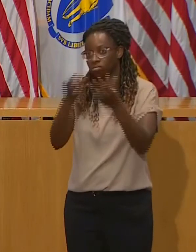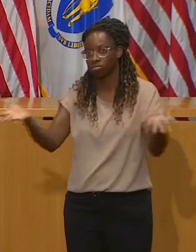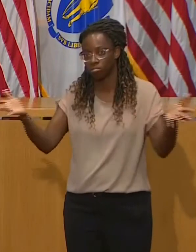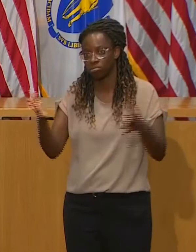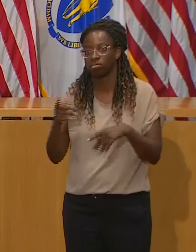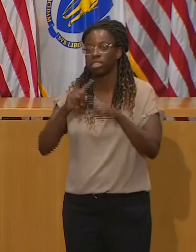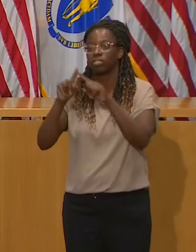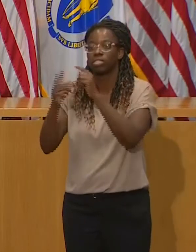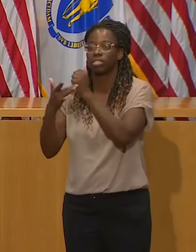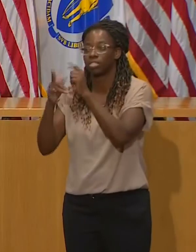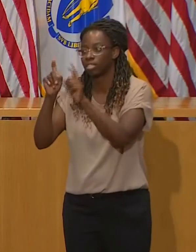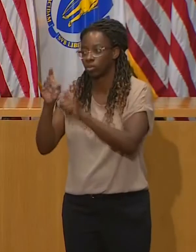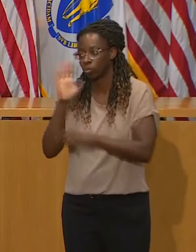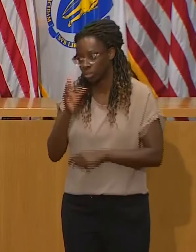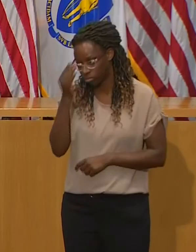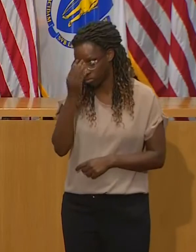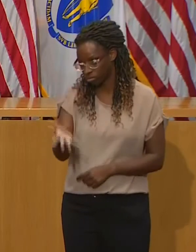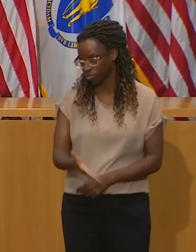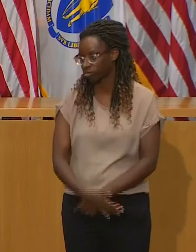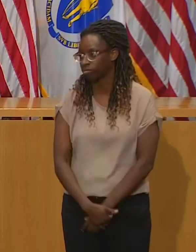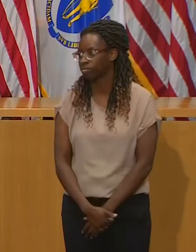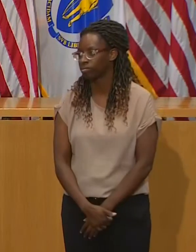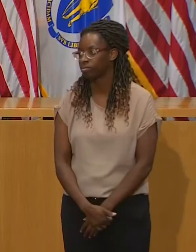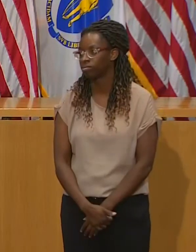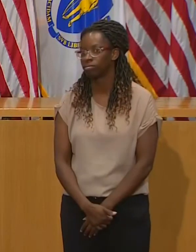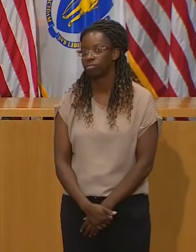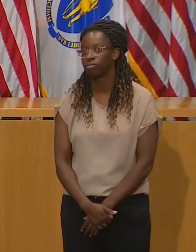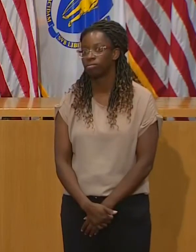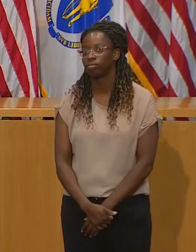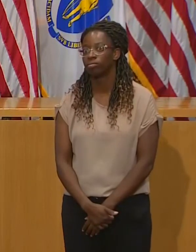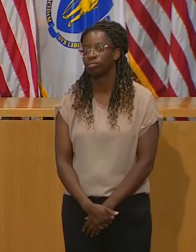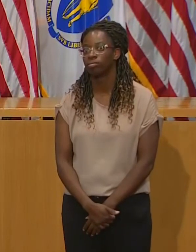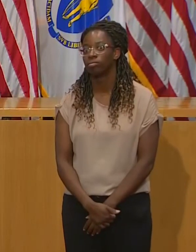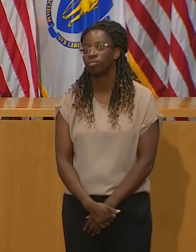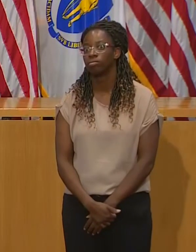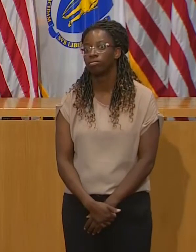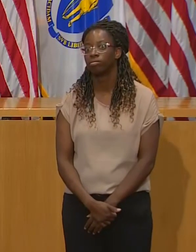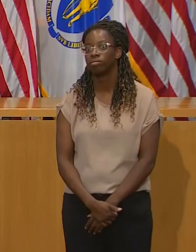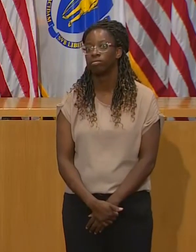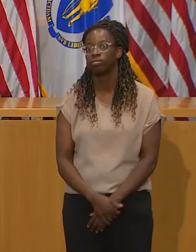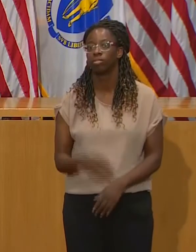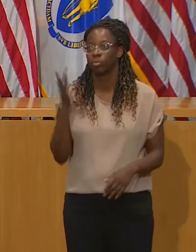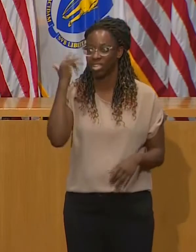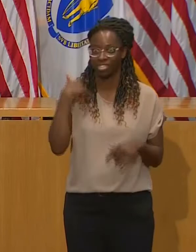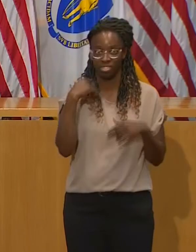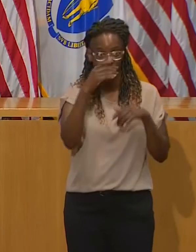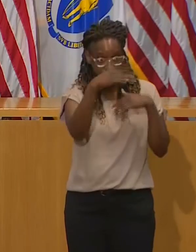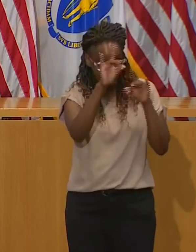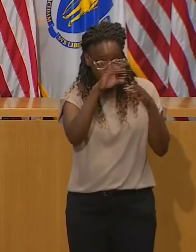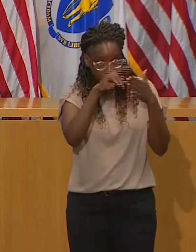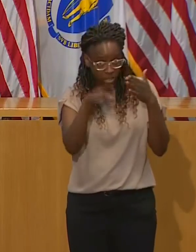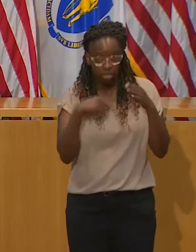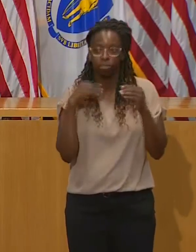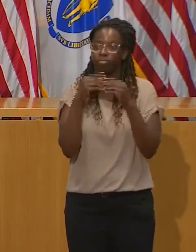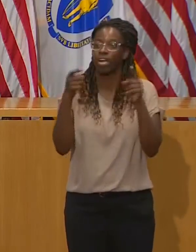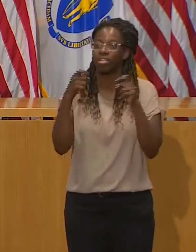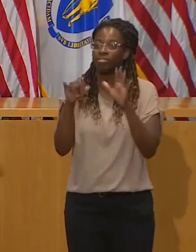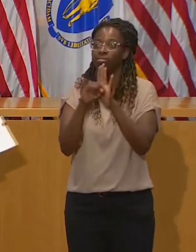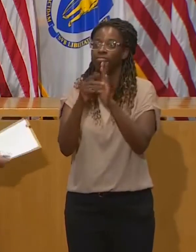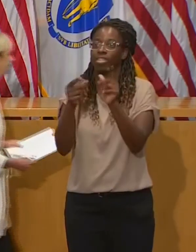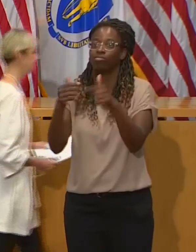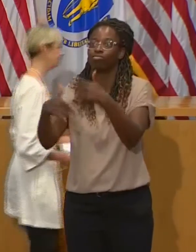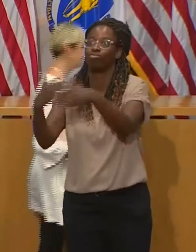a good way to have people identified if they test positively. Governor, you talked